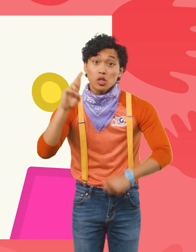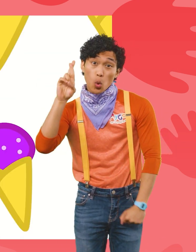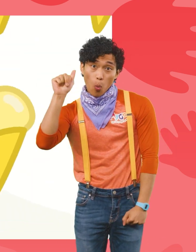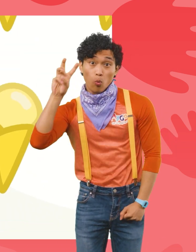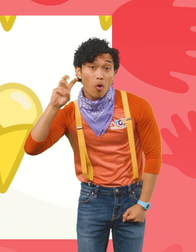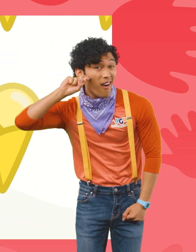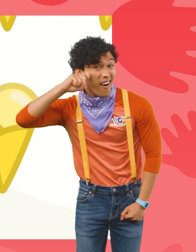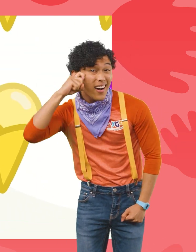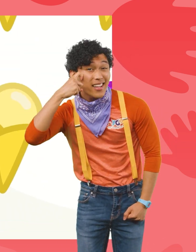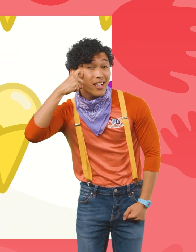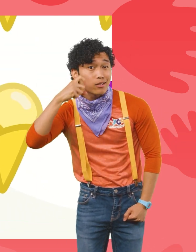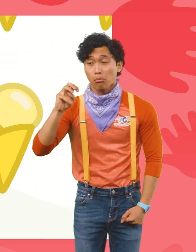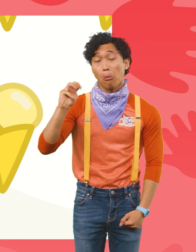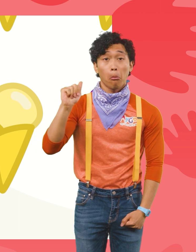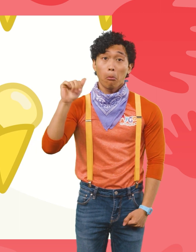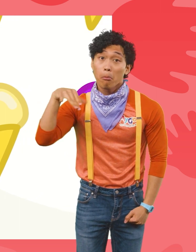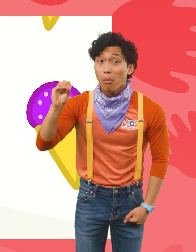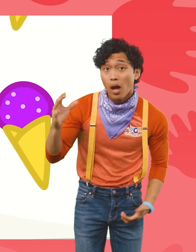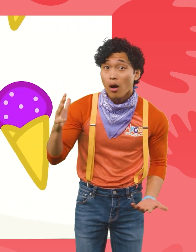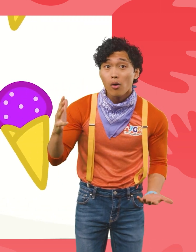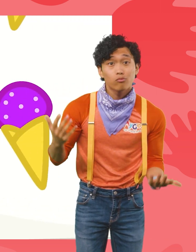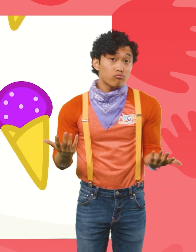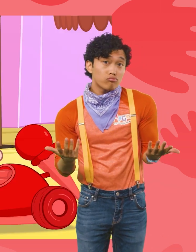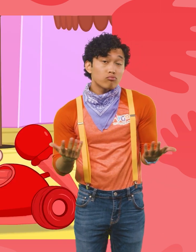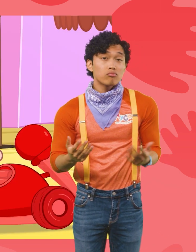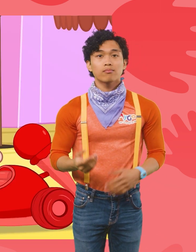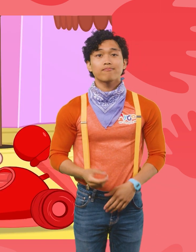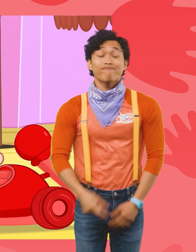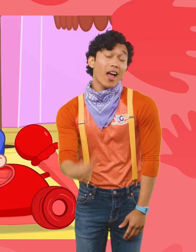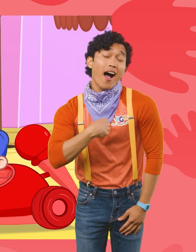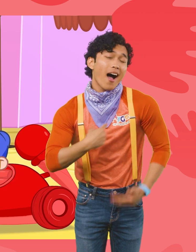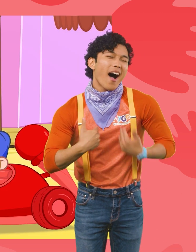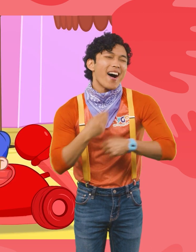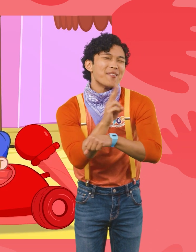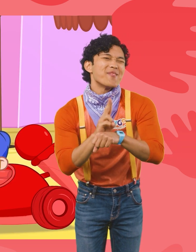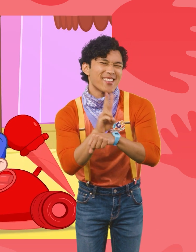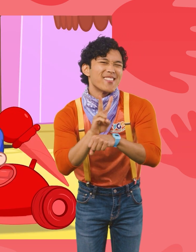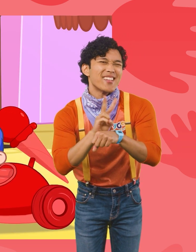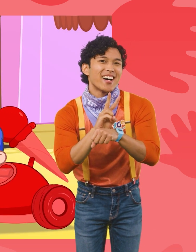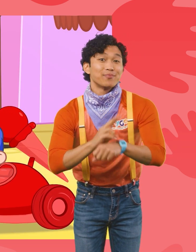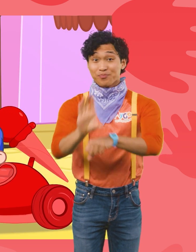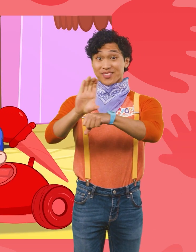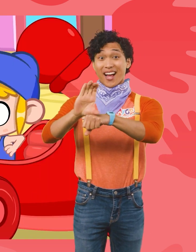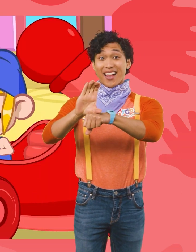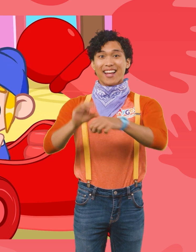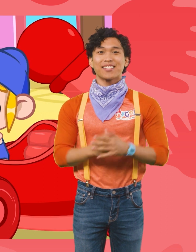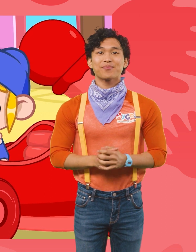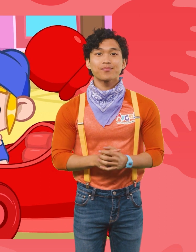raw onion, mayonnaise... Um... I'll have vanilla! Chocolate! And the raw